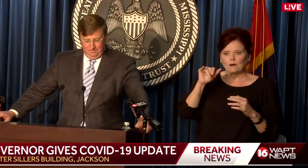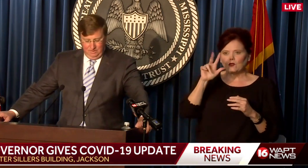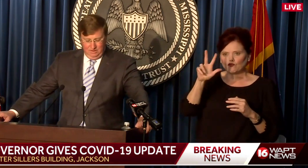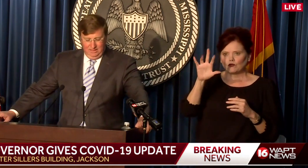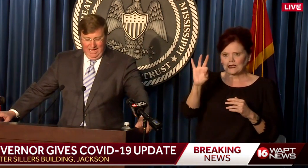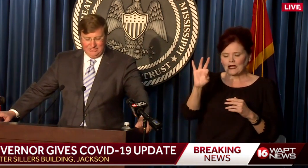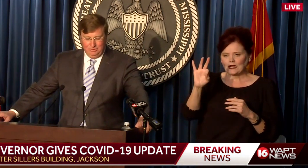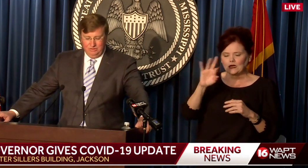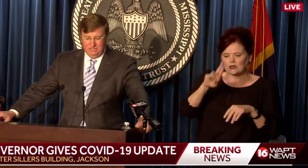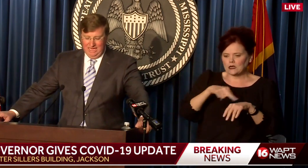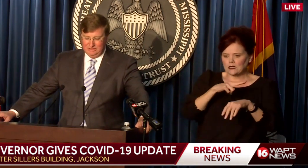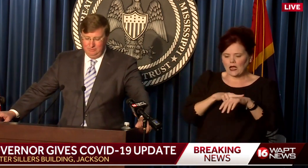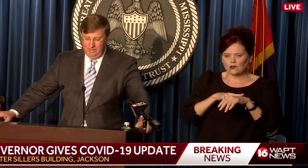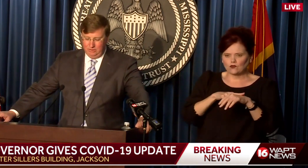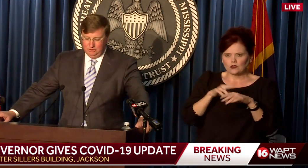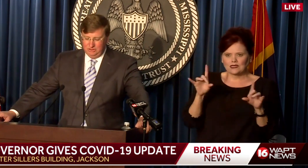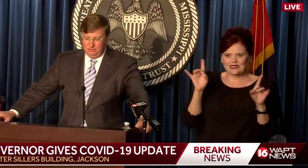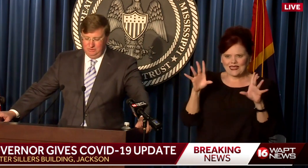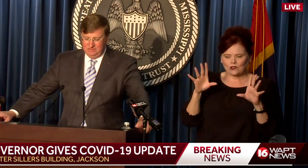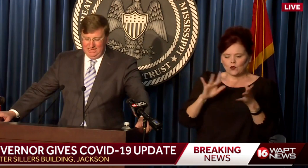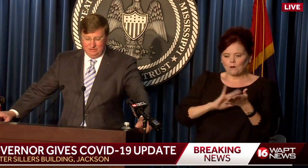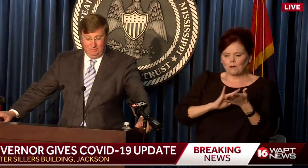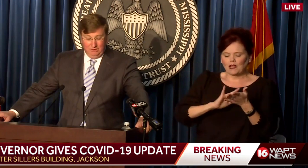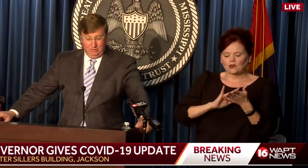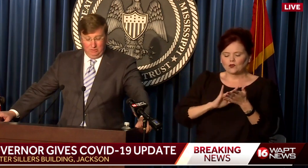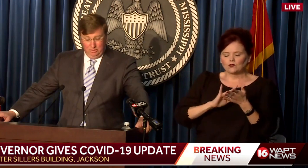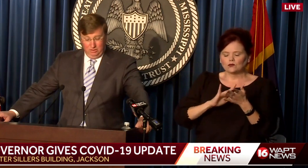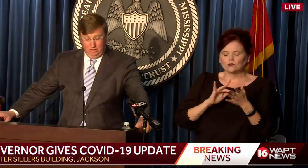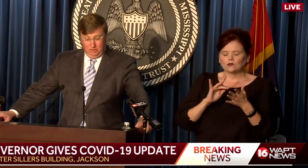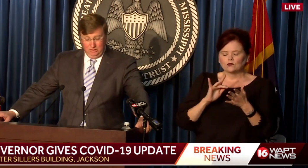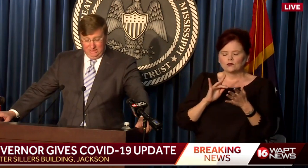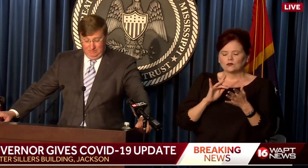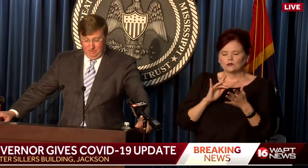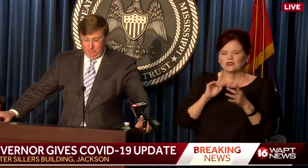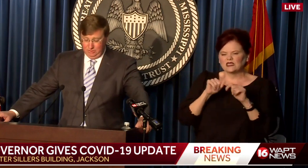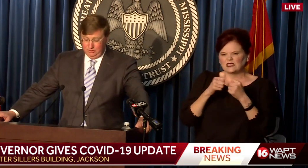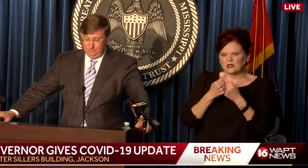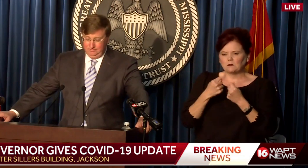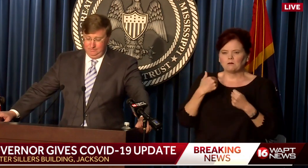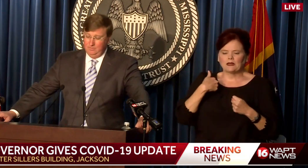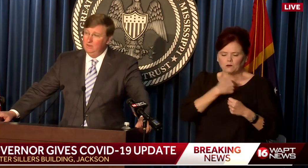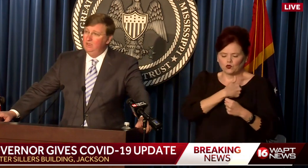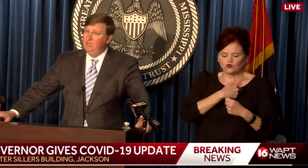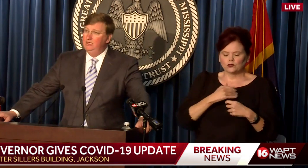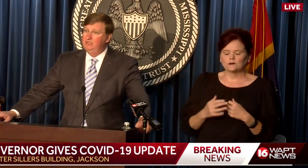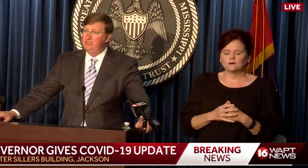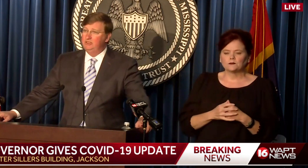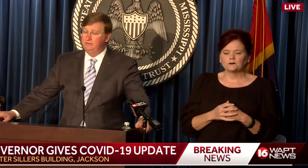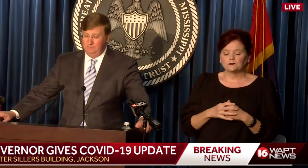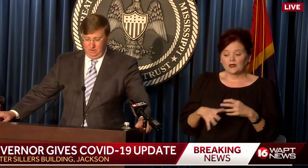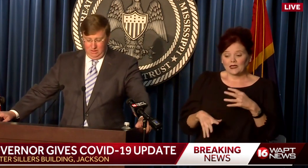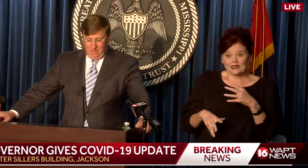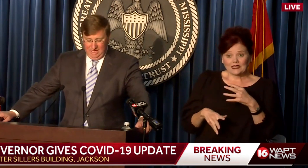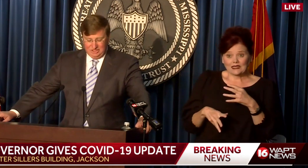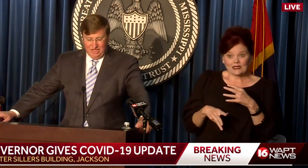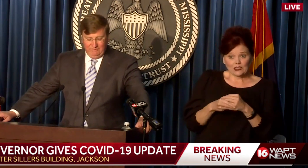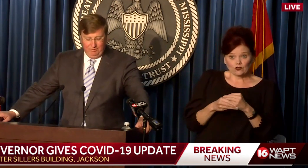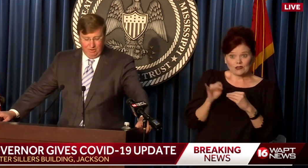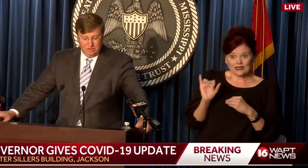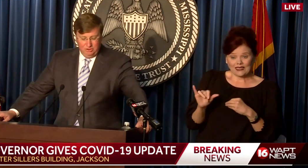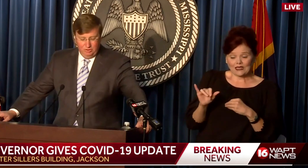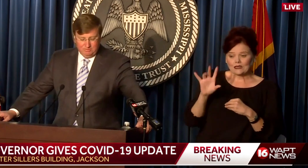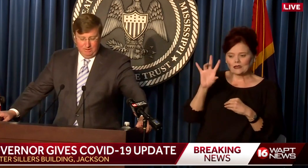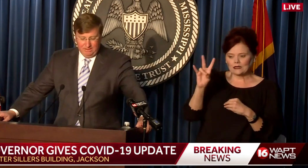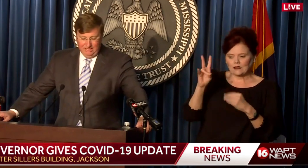national disaster medical system disaster medical team members. In addition, a